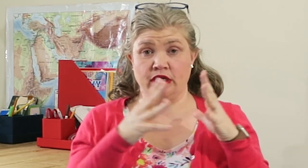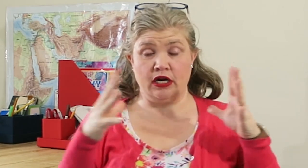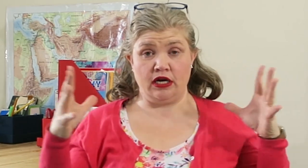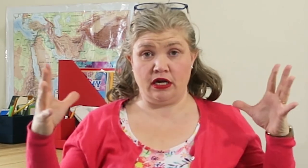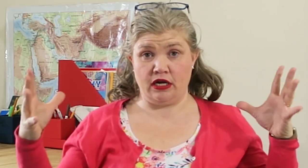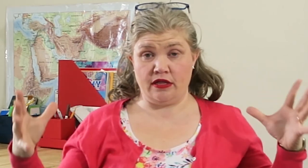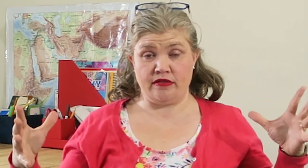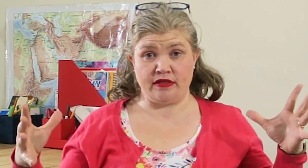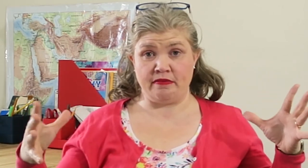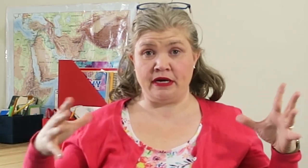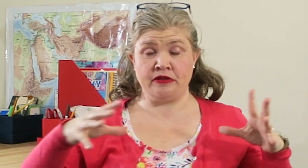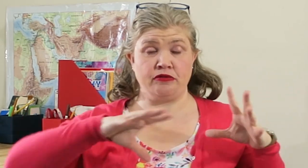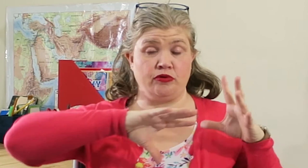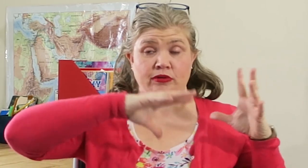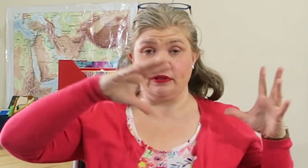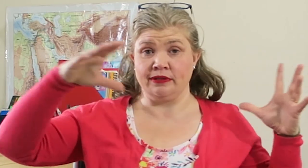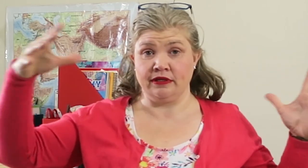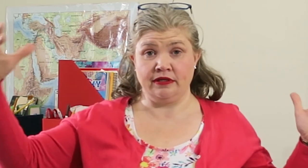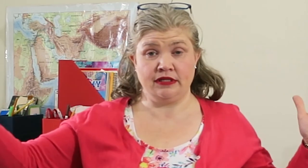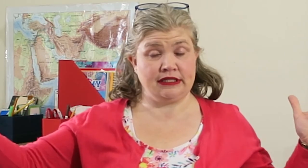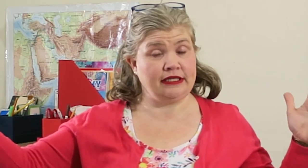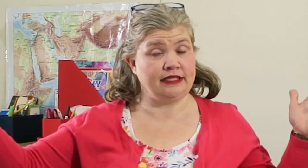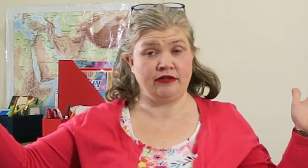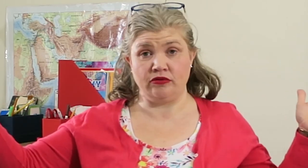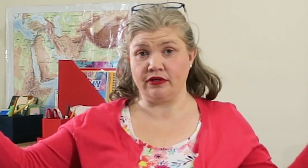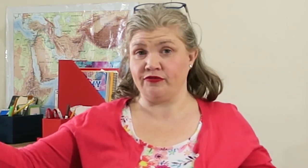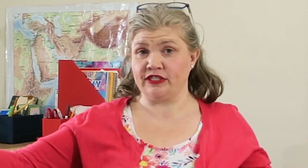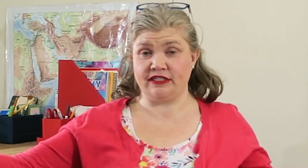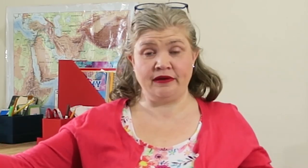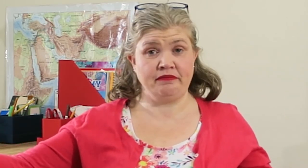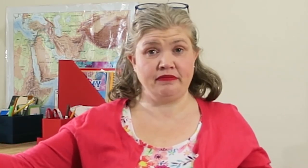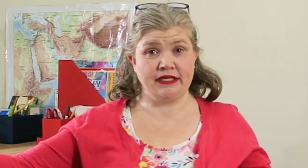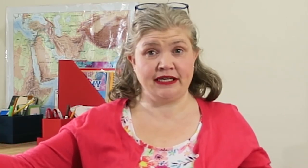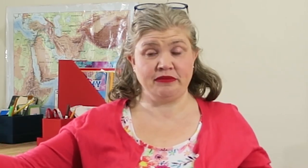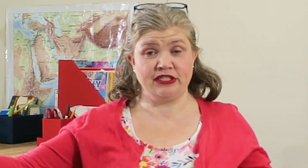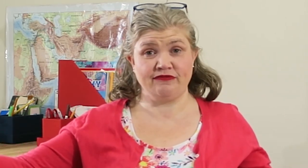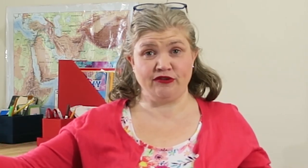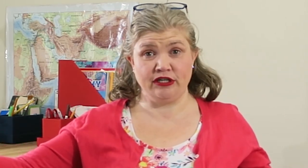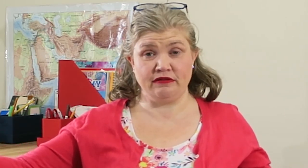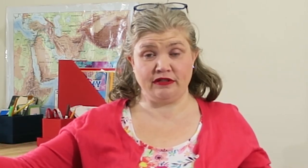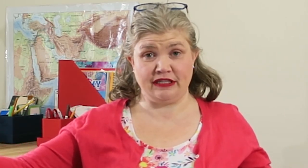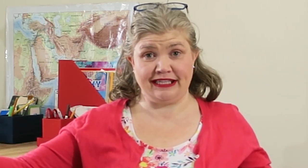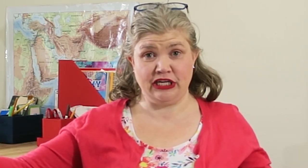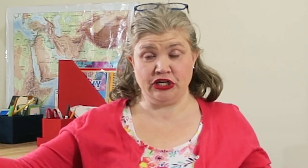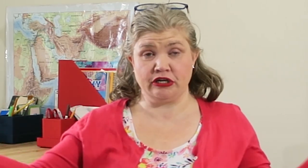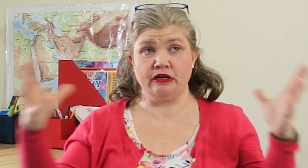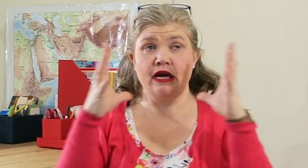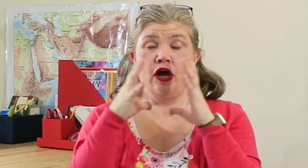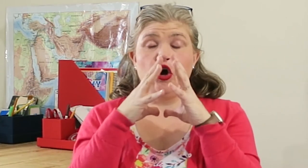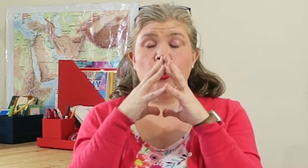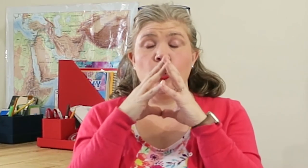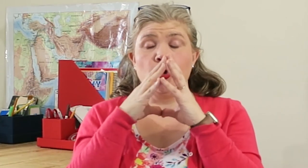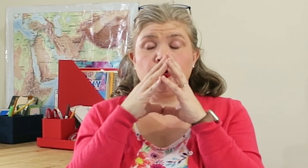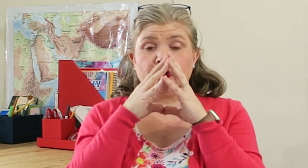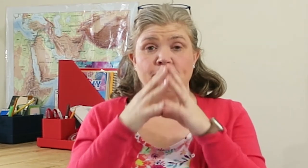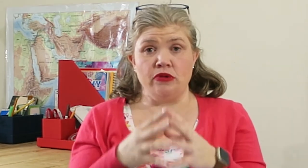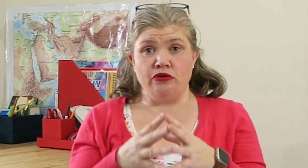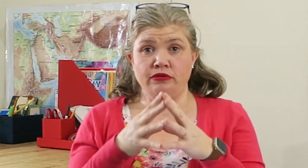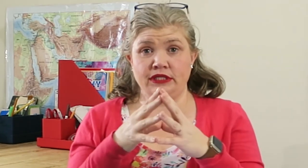the month or season or sometimes for the year your most